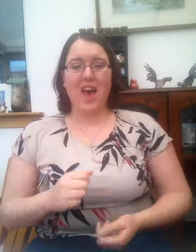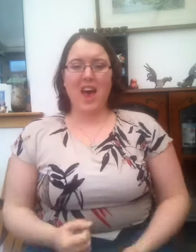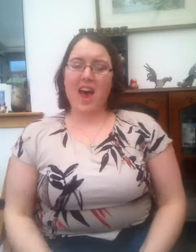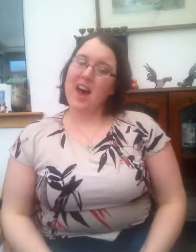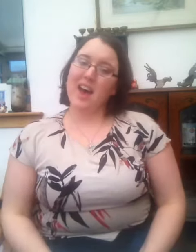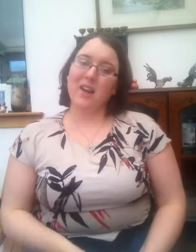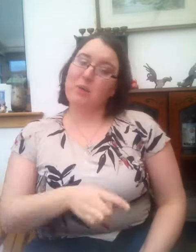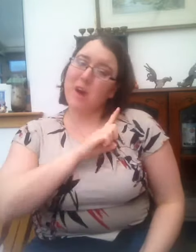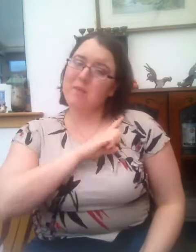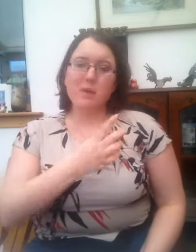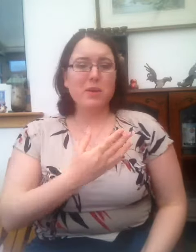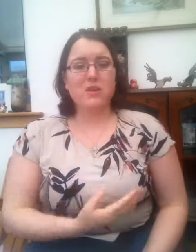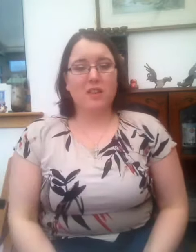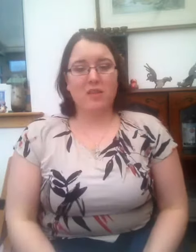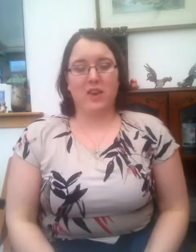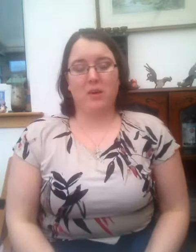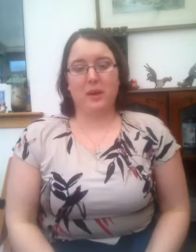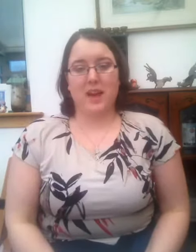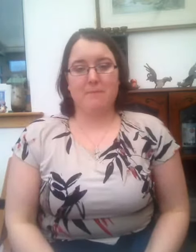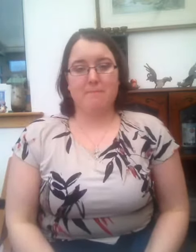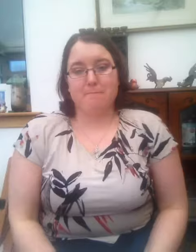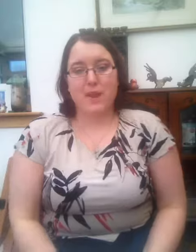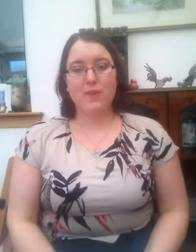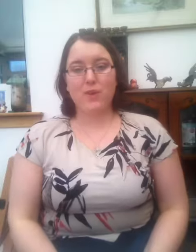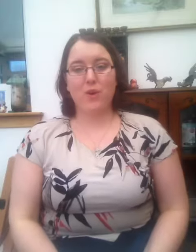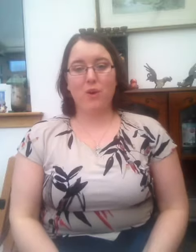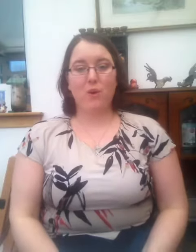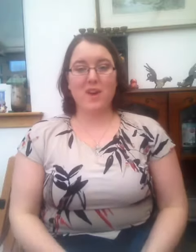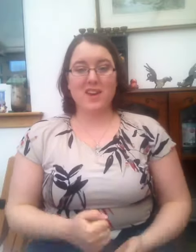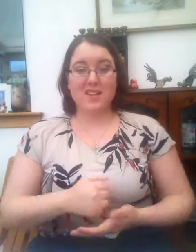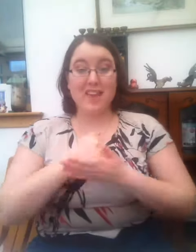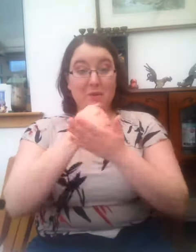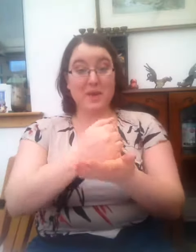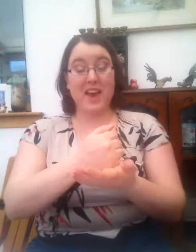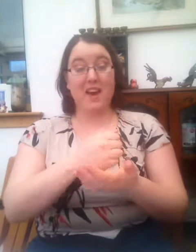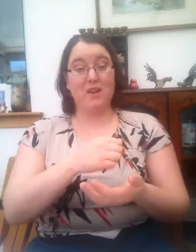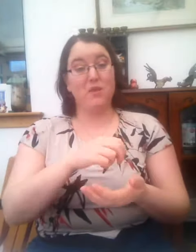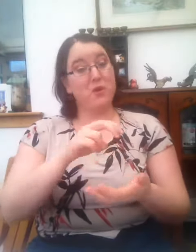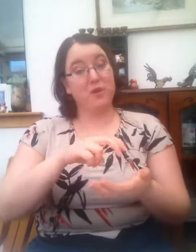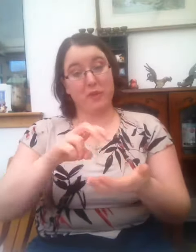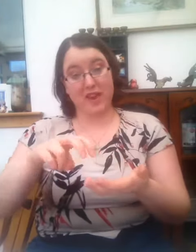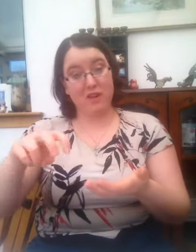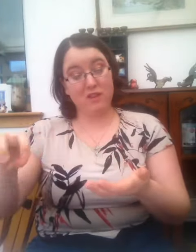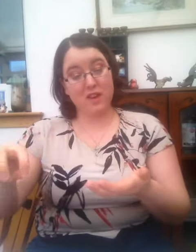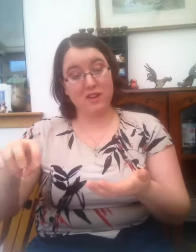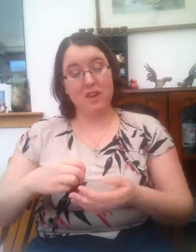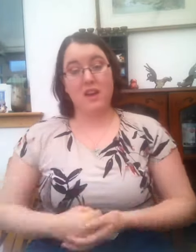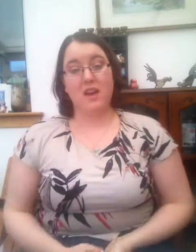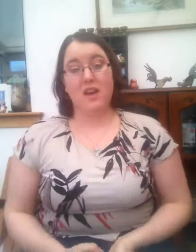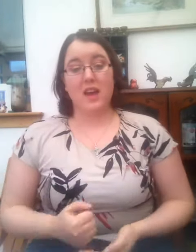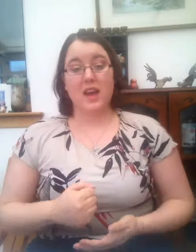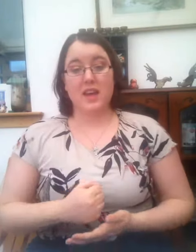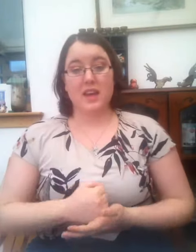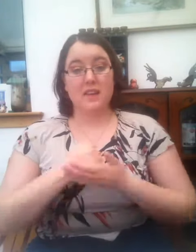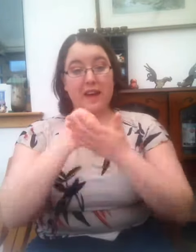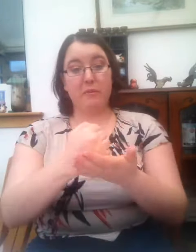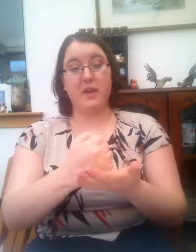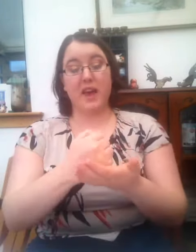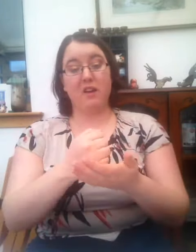And why might we do this finger play? So it's helping out of course with counting, it's helping out